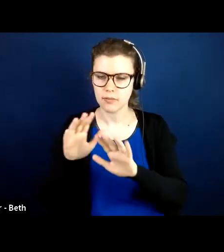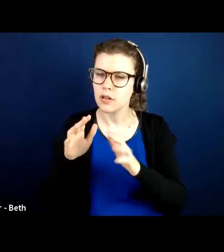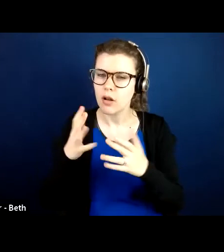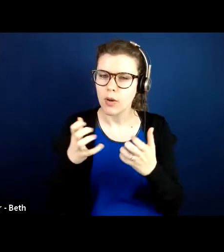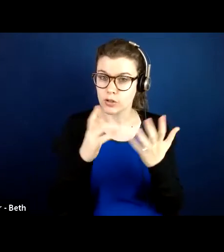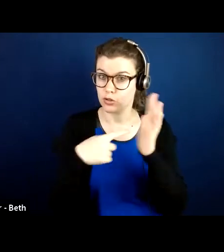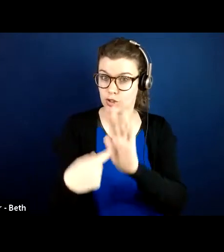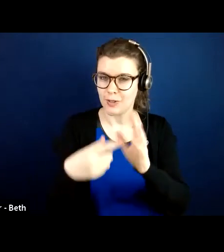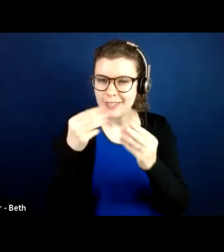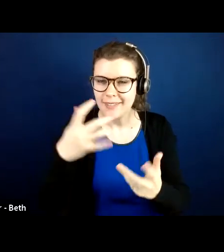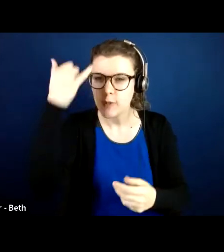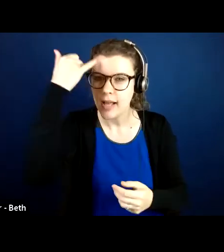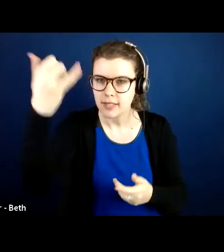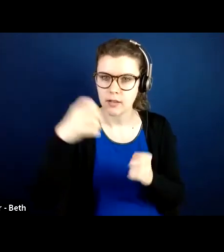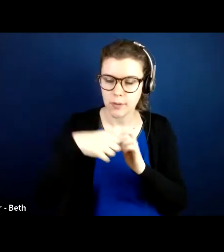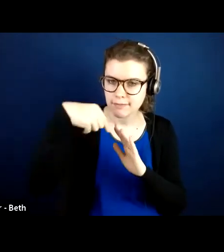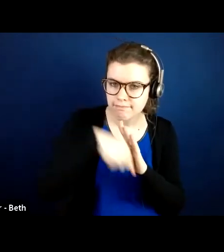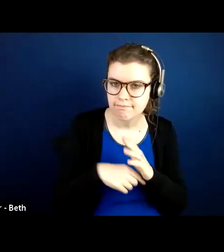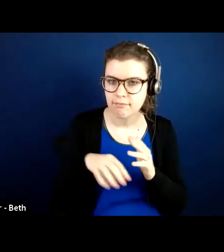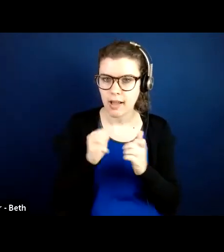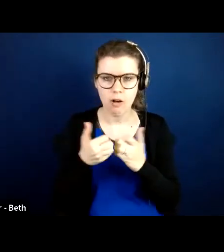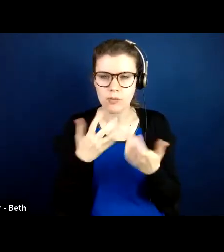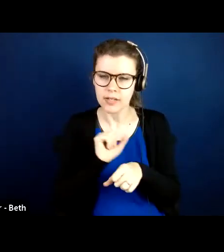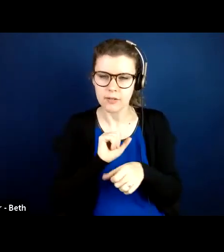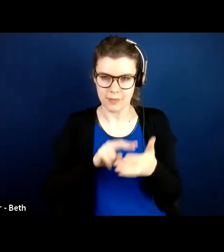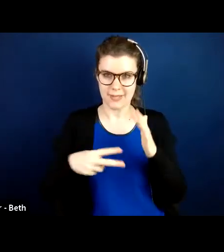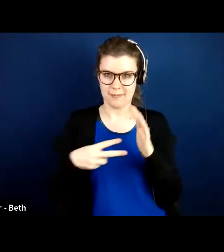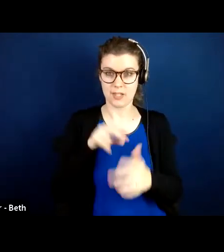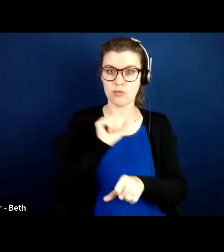work, like a little bit more in depth about working well with a disability.